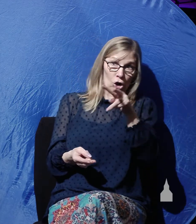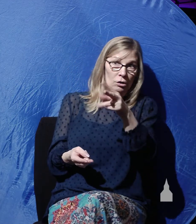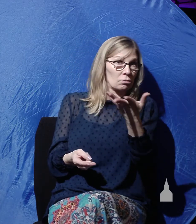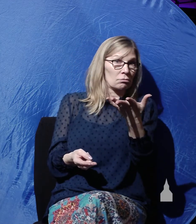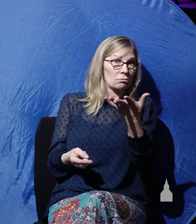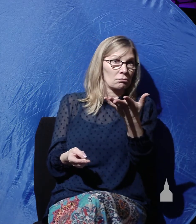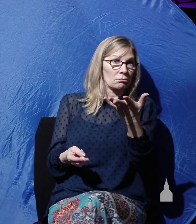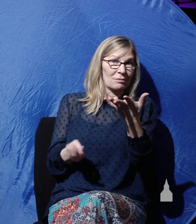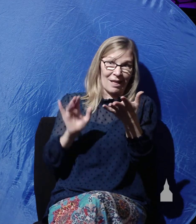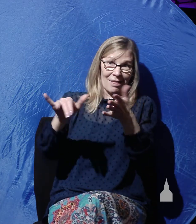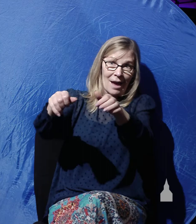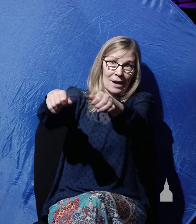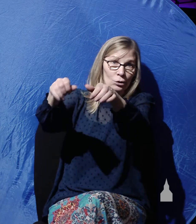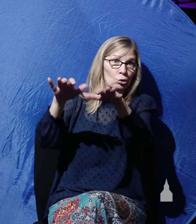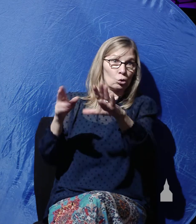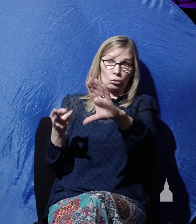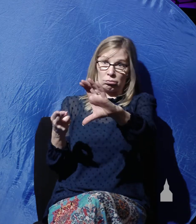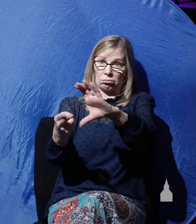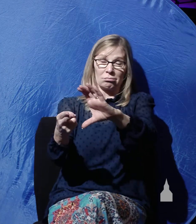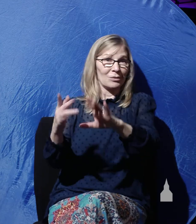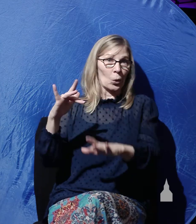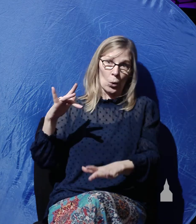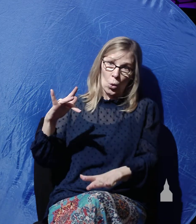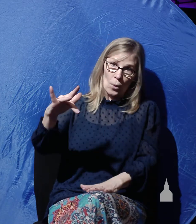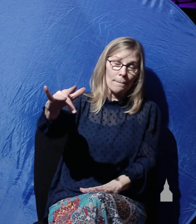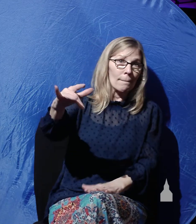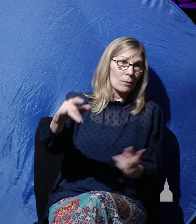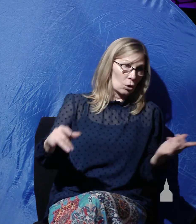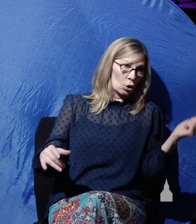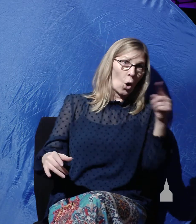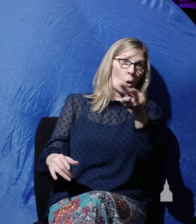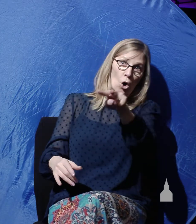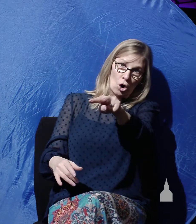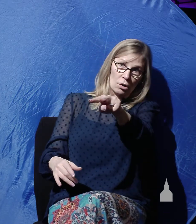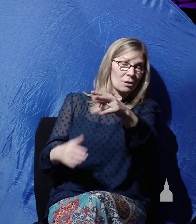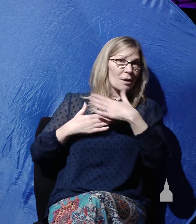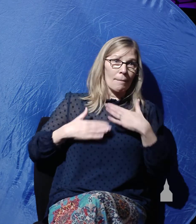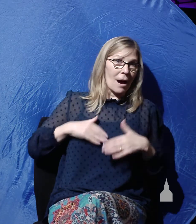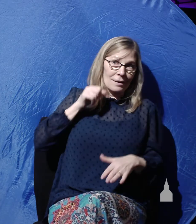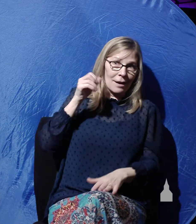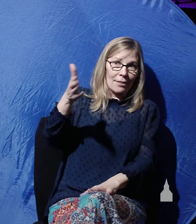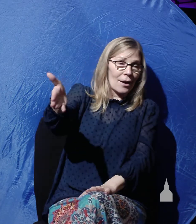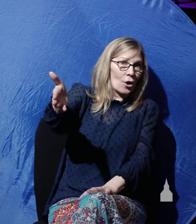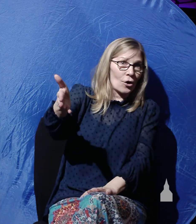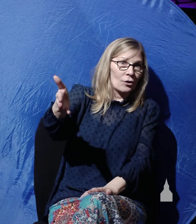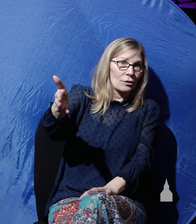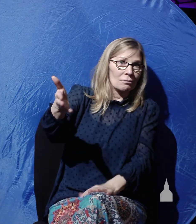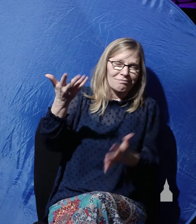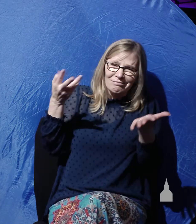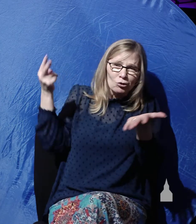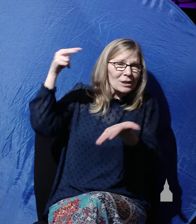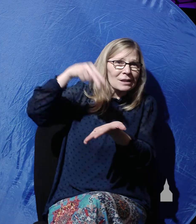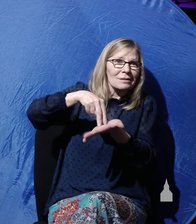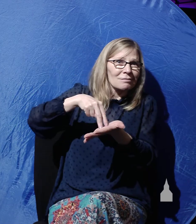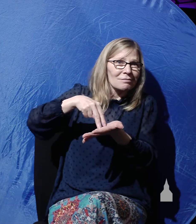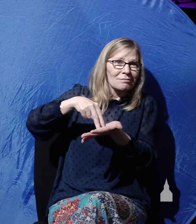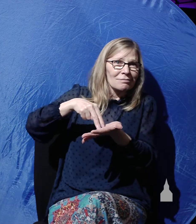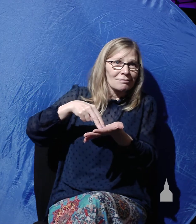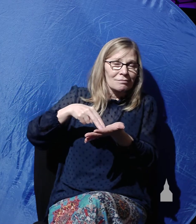tomb is empty. Look over there. His body is not there. He's risen. And 2,000 years